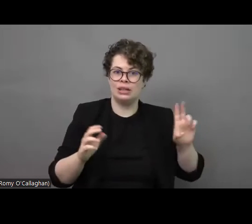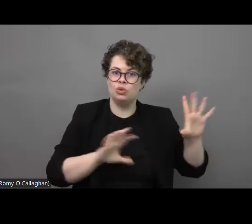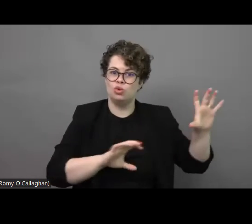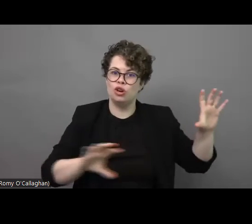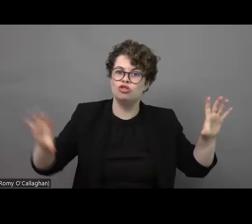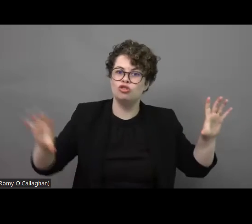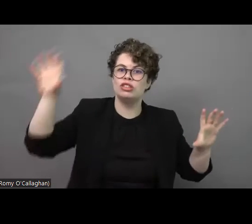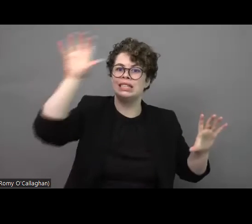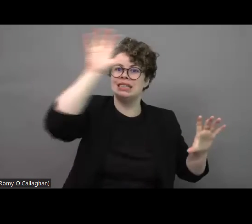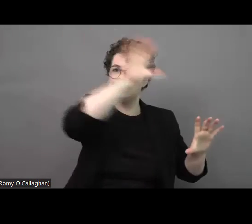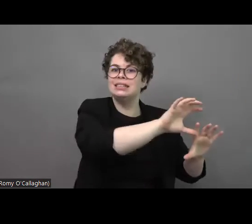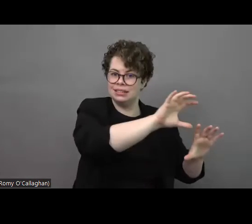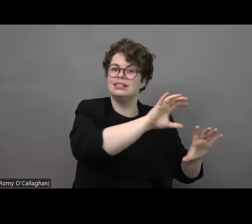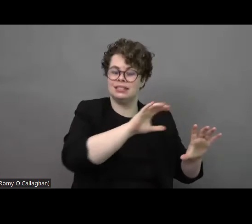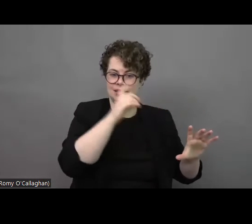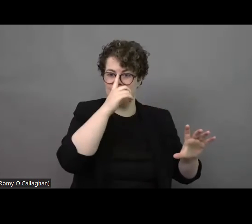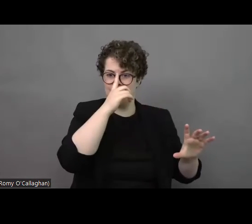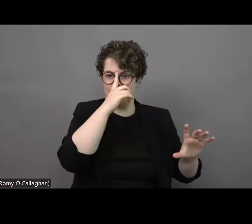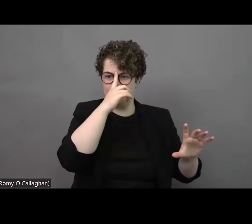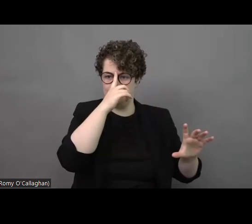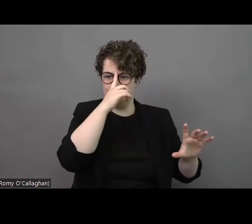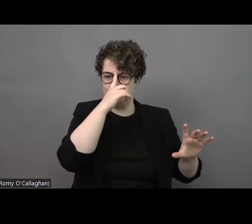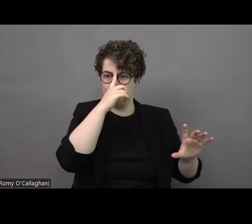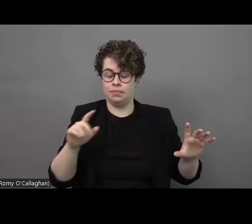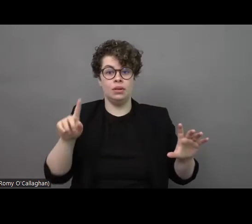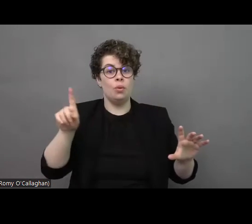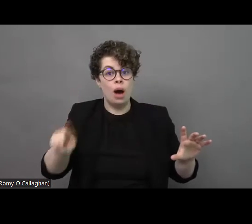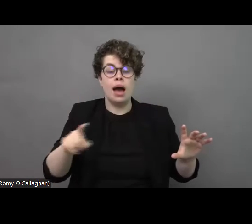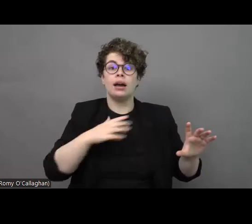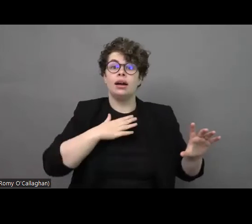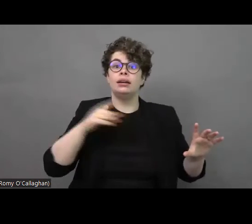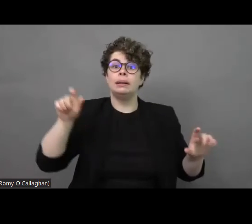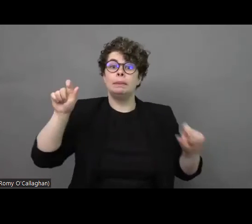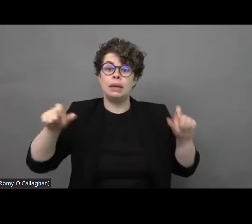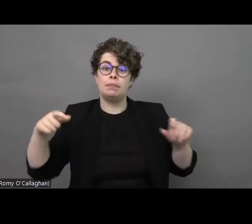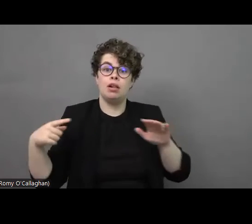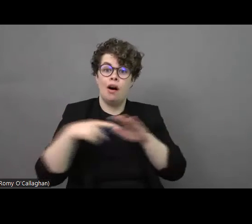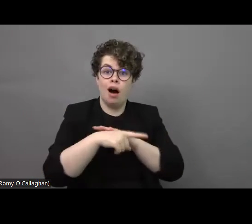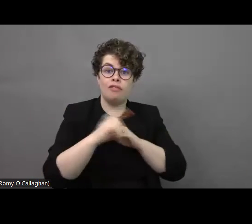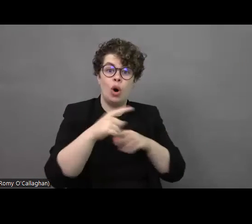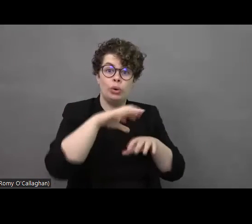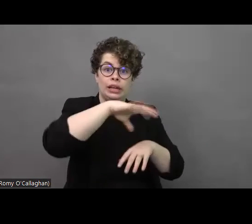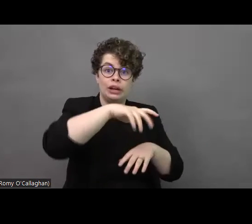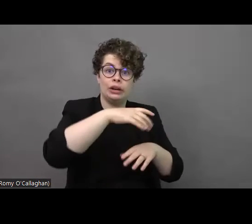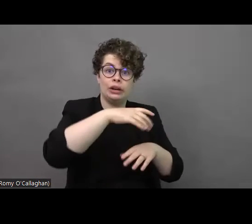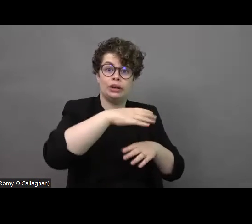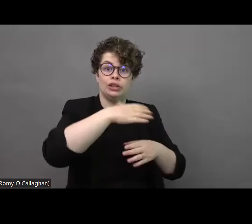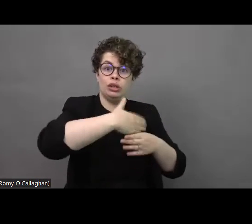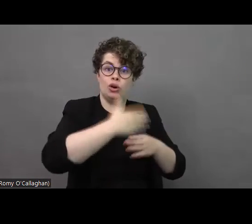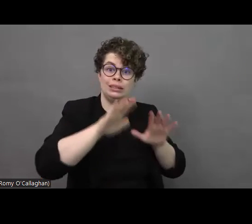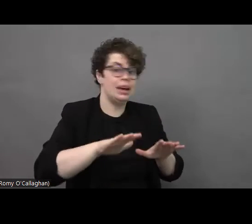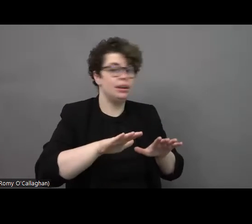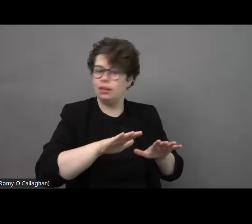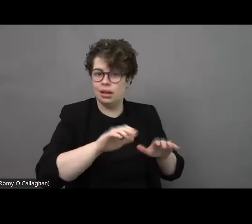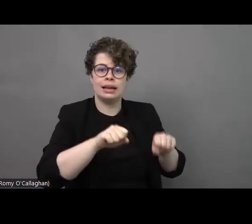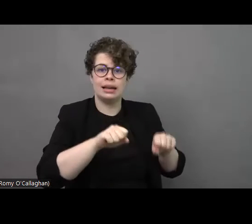but also those who after that will be able to take the people